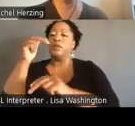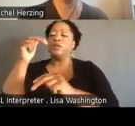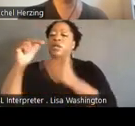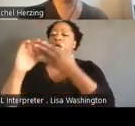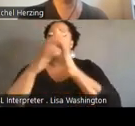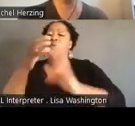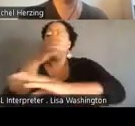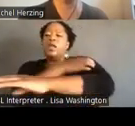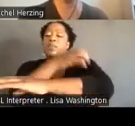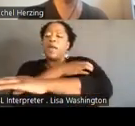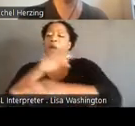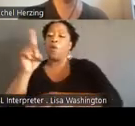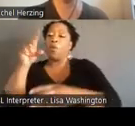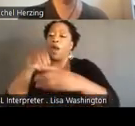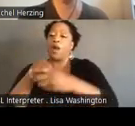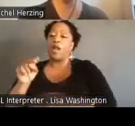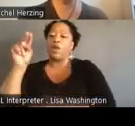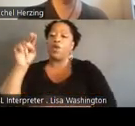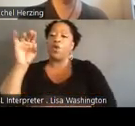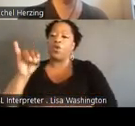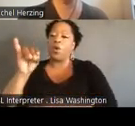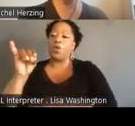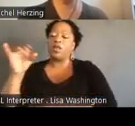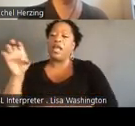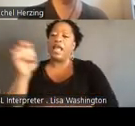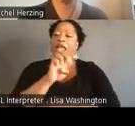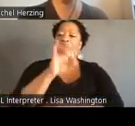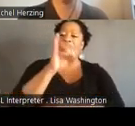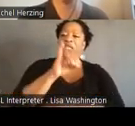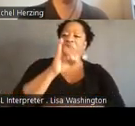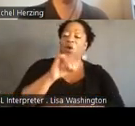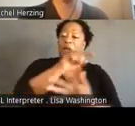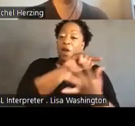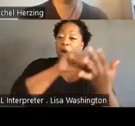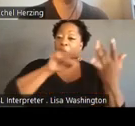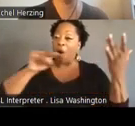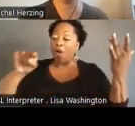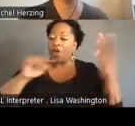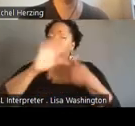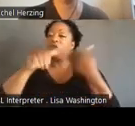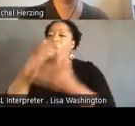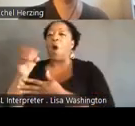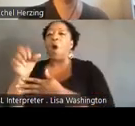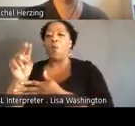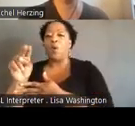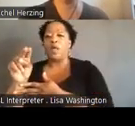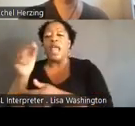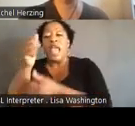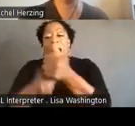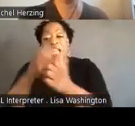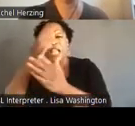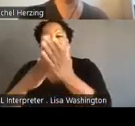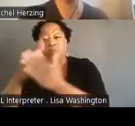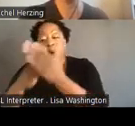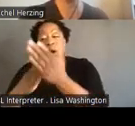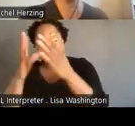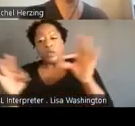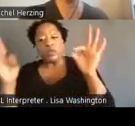North and East Oakland. This is all winning, and every aspect of those wins was important to the coalition.